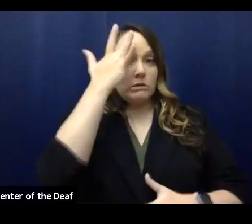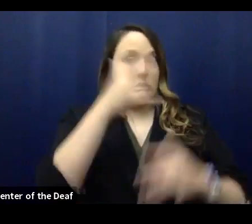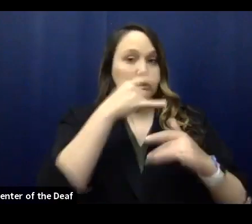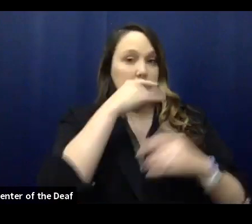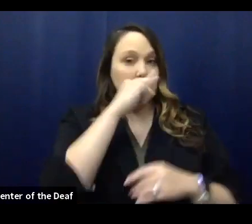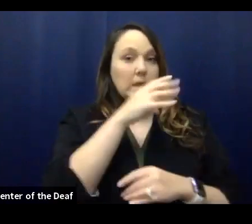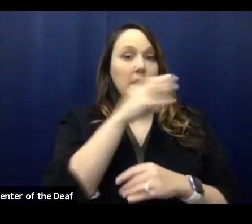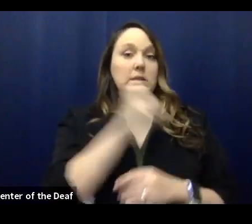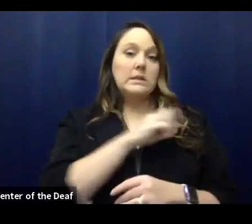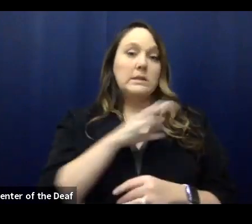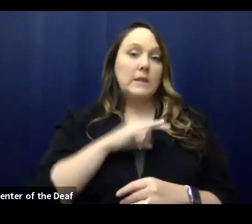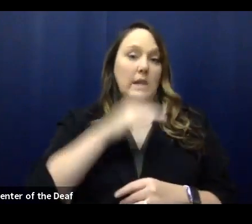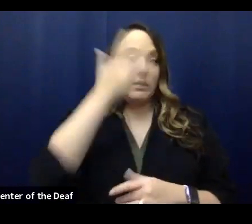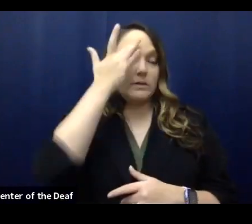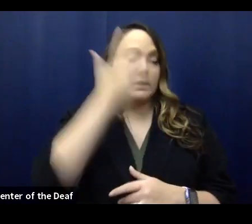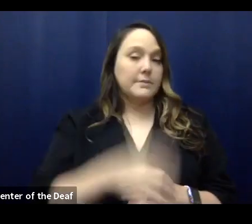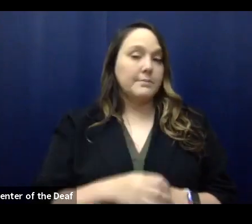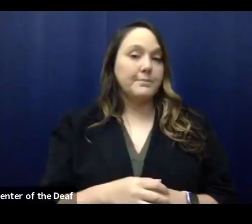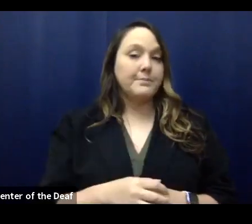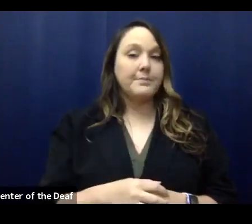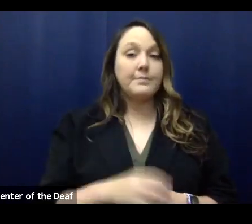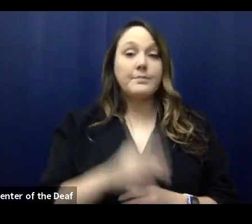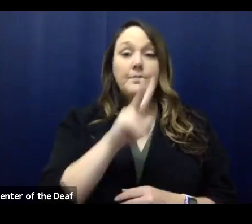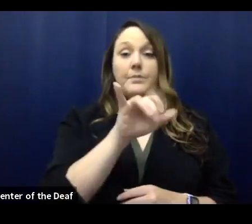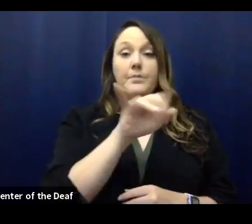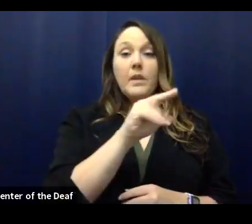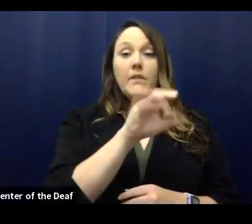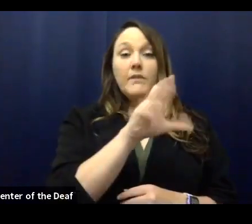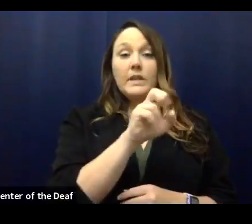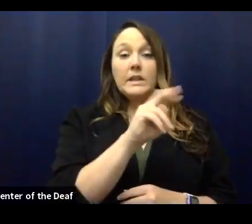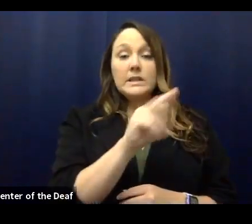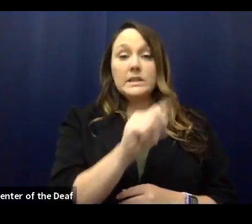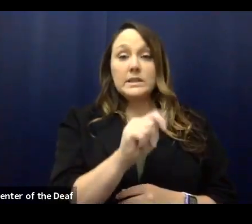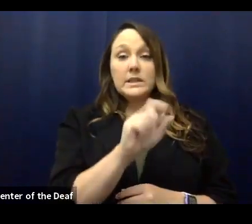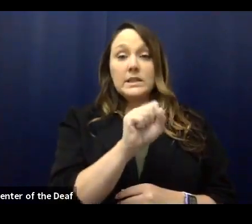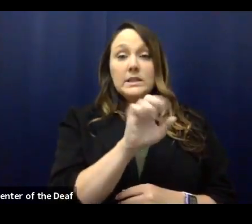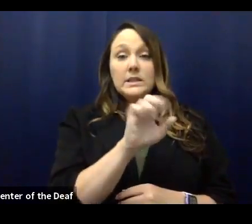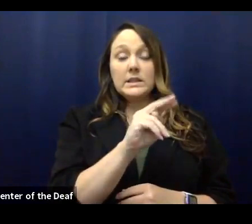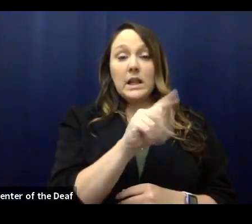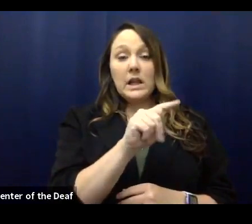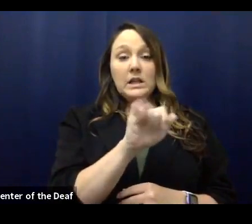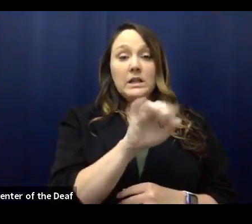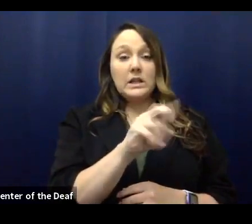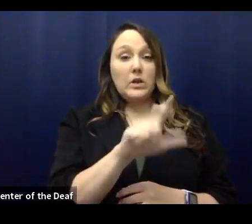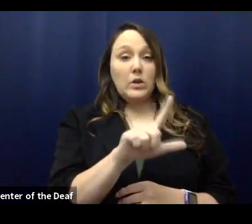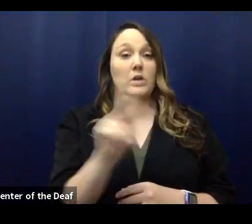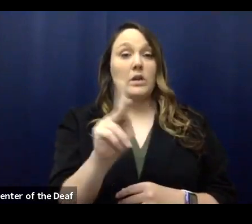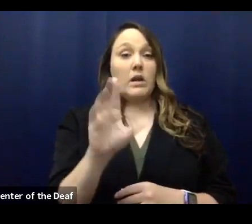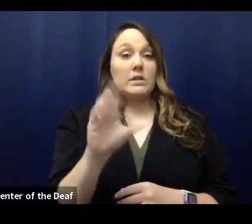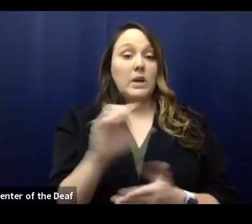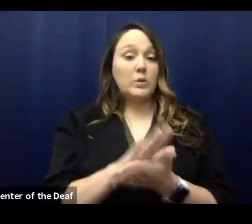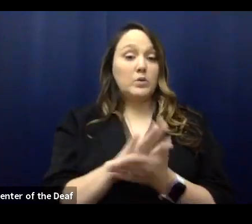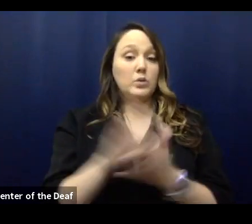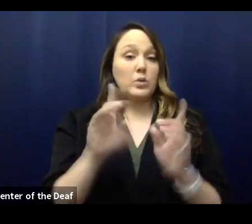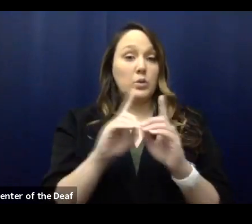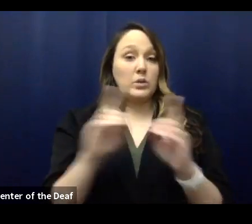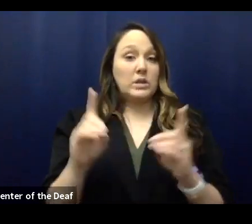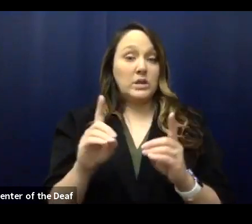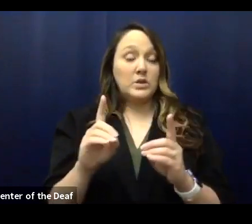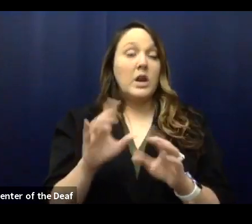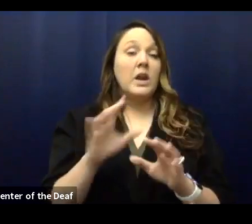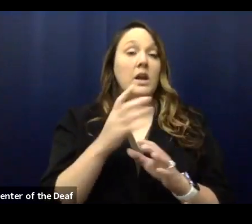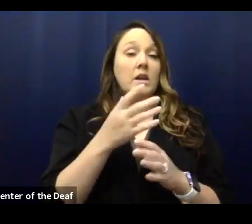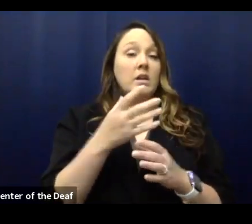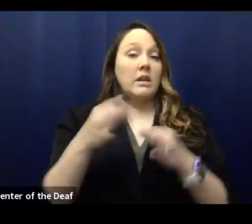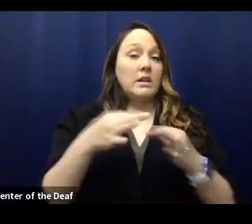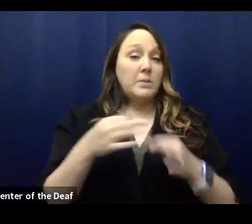any of their staff sick. From Vincent with the Sentinel, Knox County School District has stated to the press that they are using several metrics for their